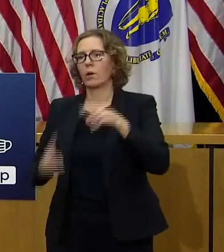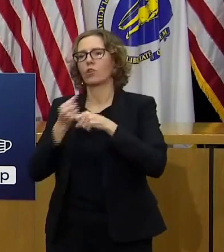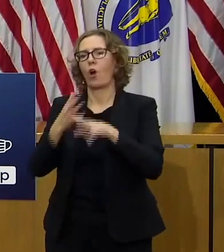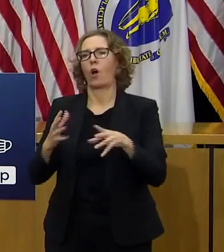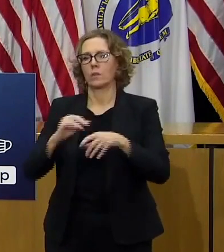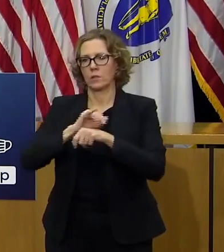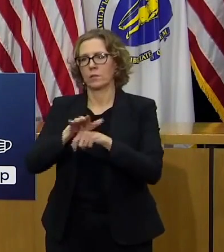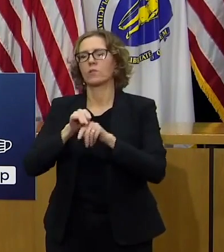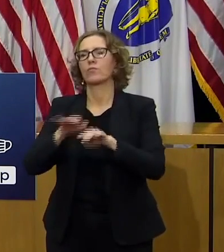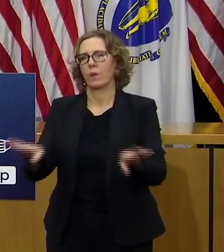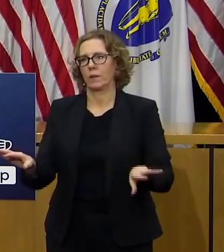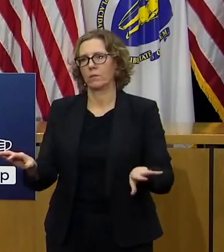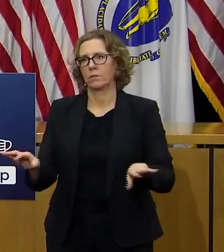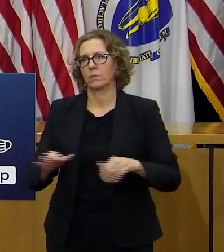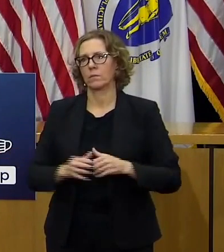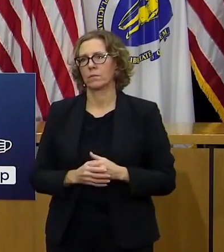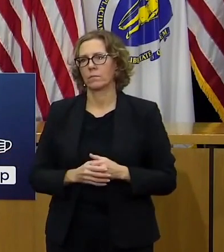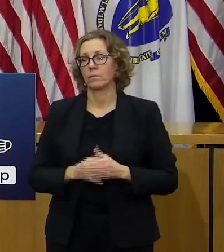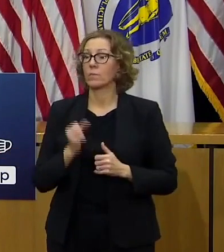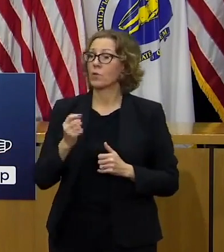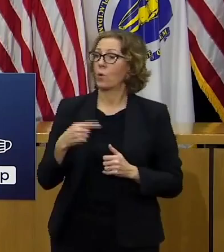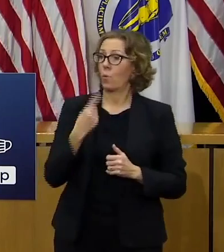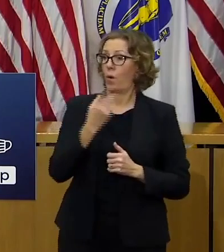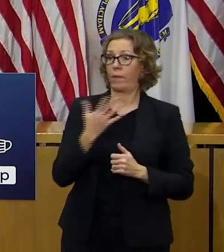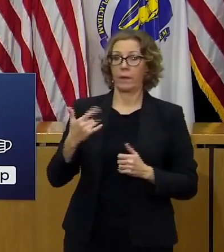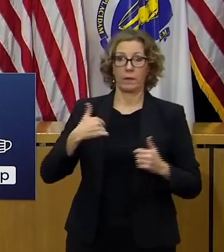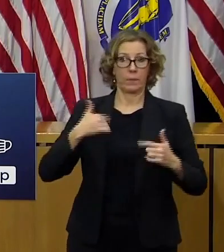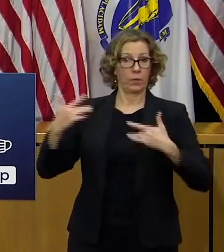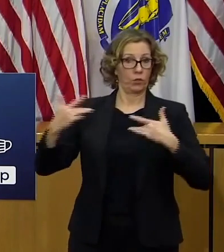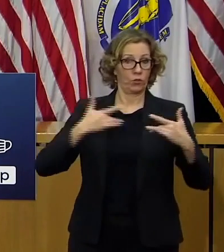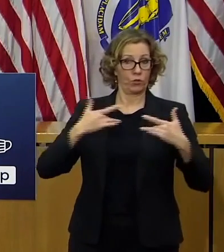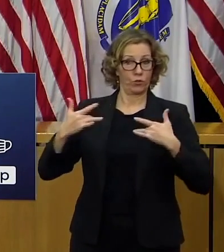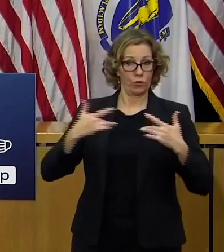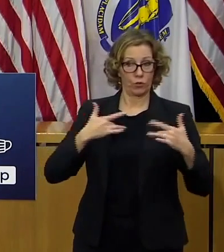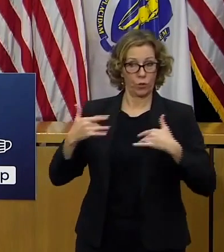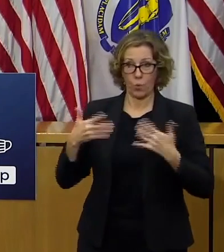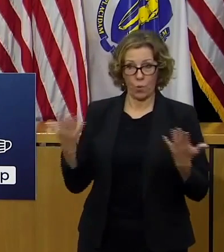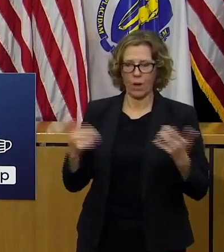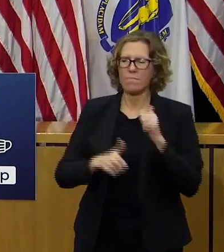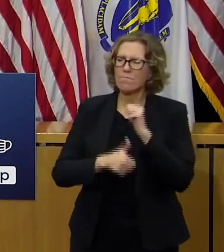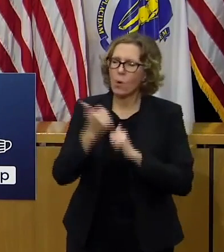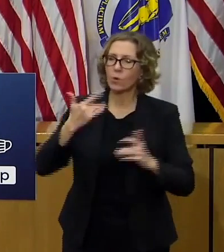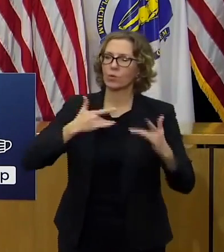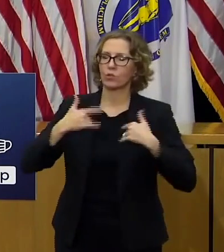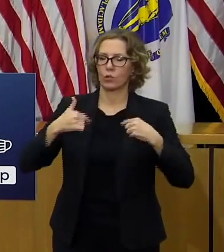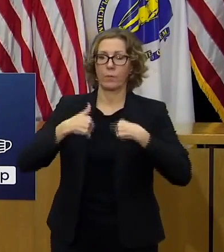but honestly if you were to say to me the thing i worry about the most it's still the informal gatherings